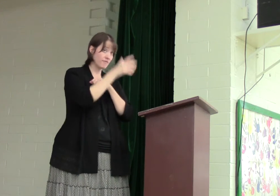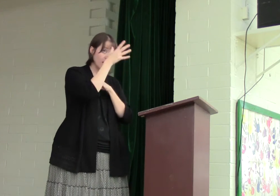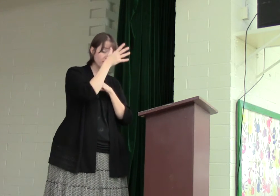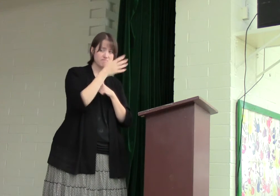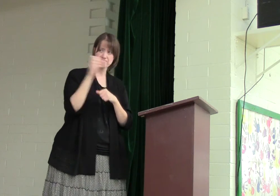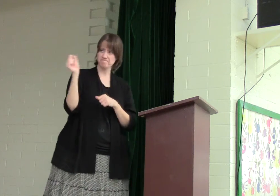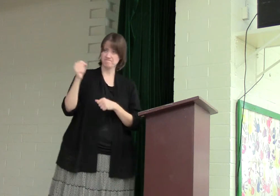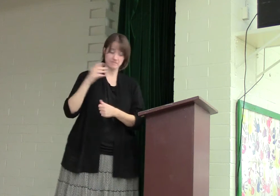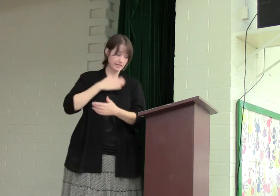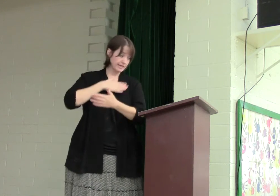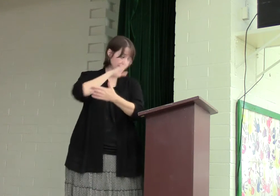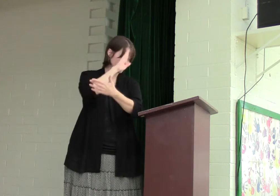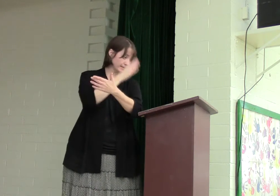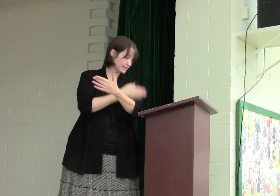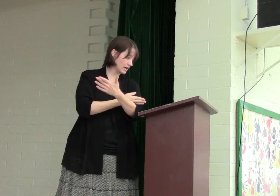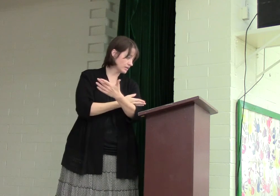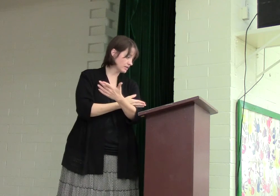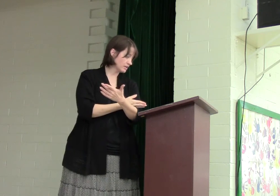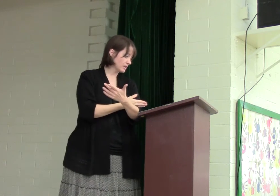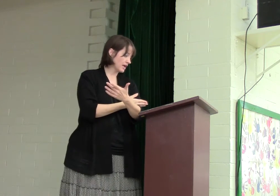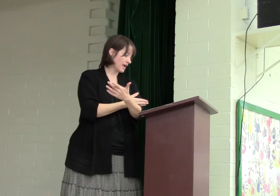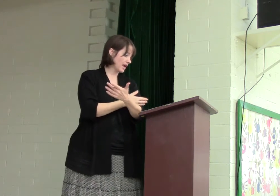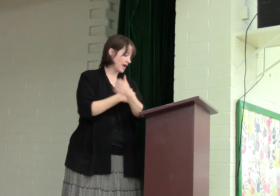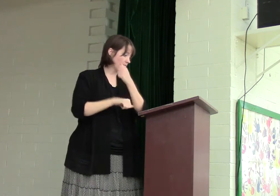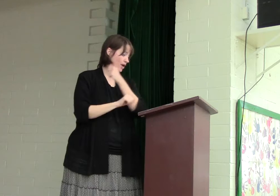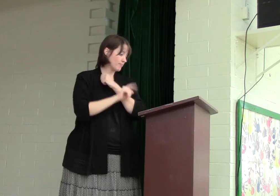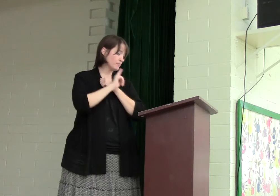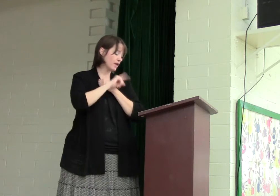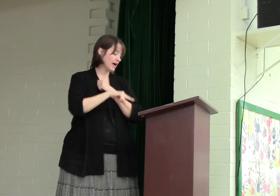Father, yes, my son. Abraham replied,